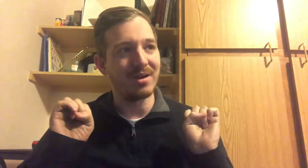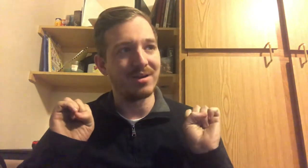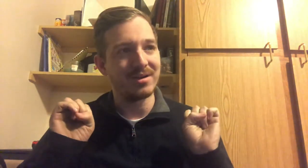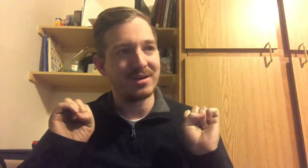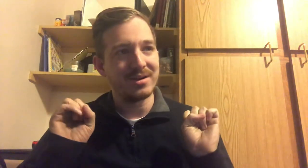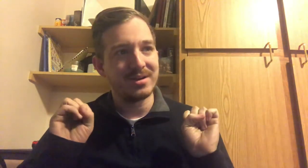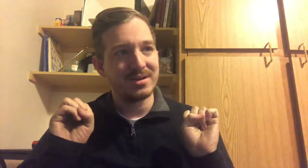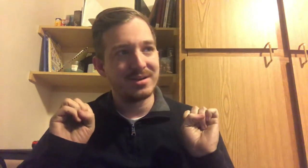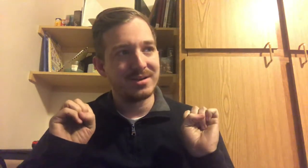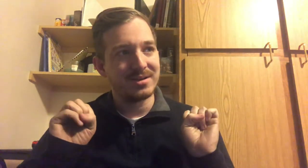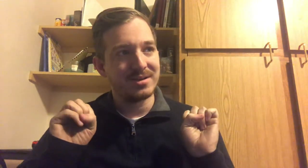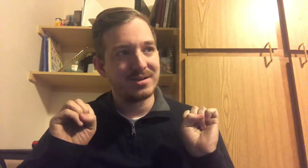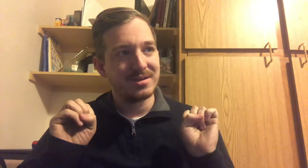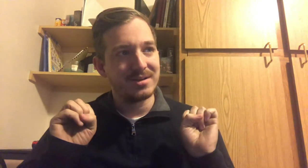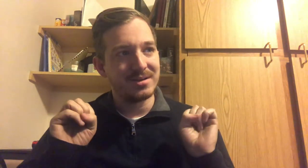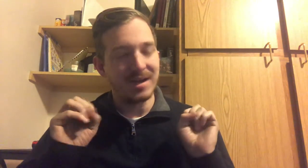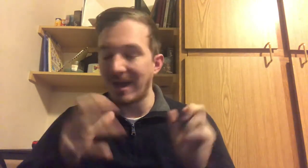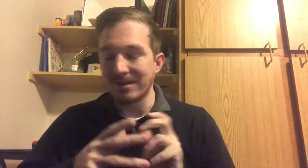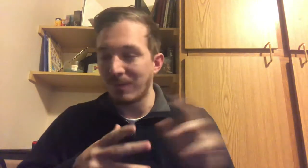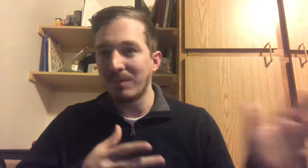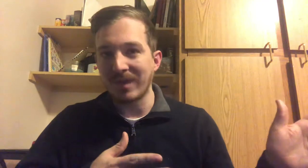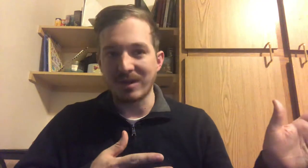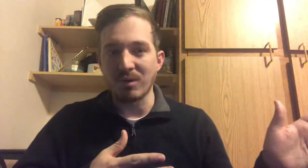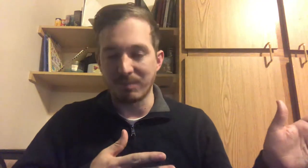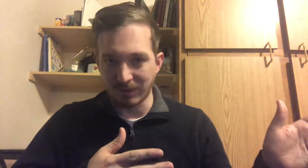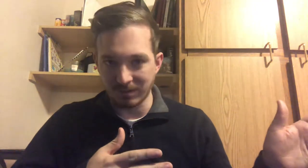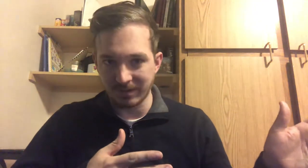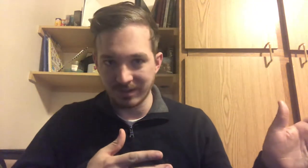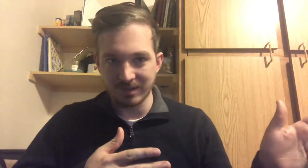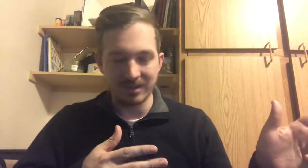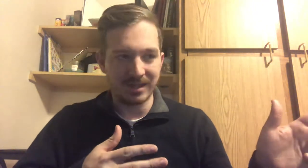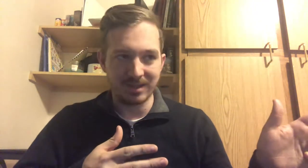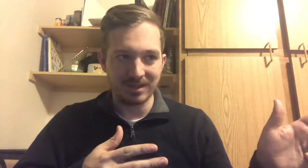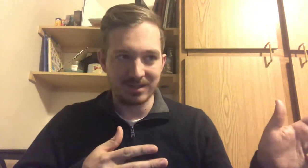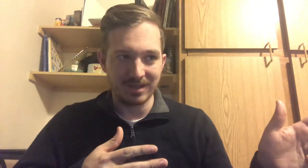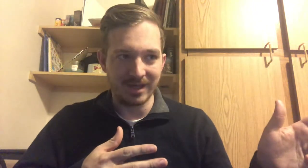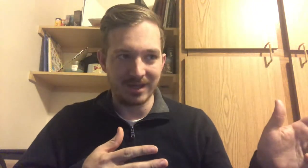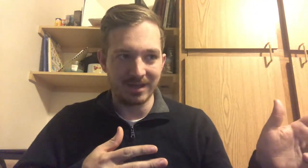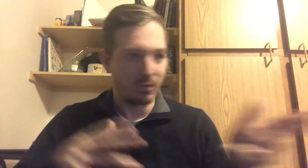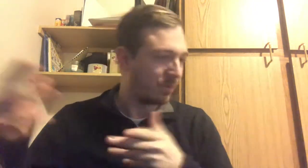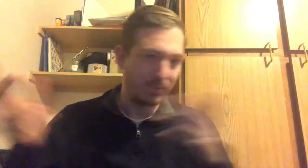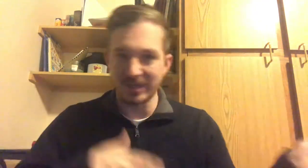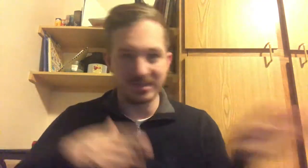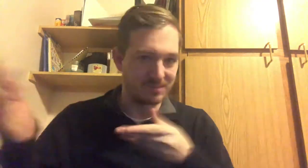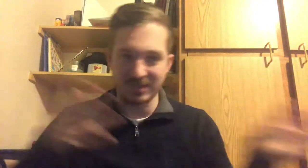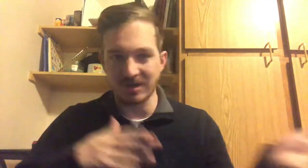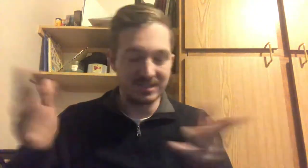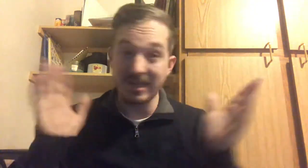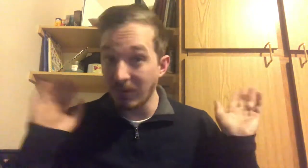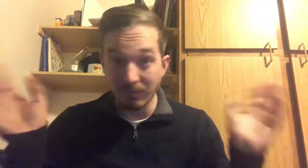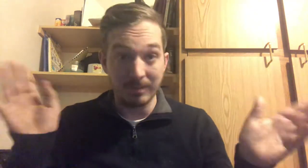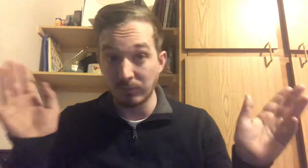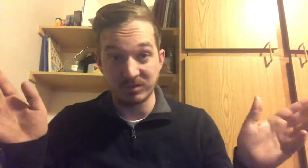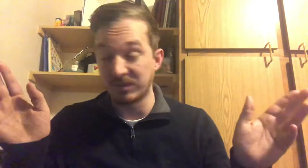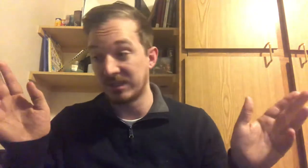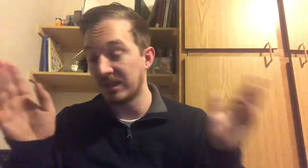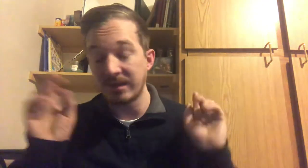we would, like, go to Burger King, I think, or Wendy's or McDonald's, I don't remember which one, no,